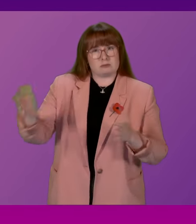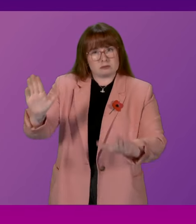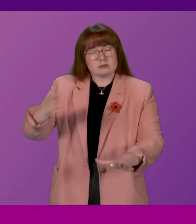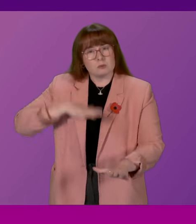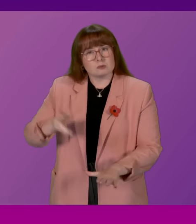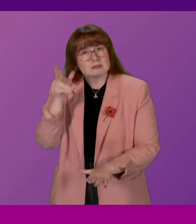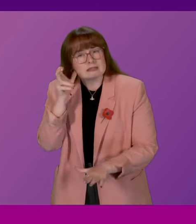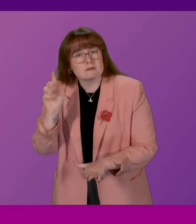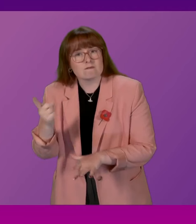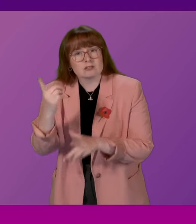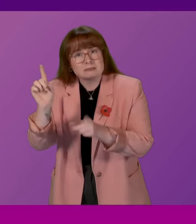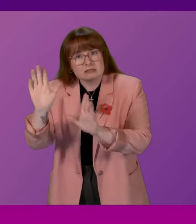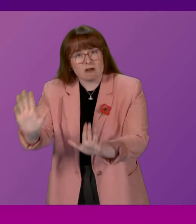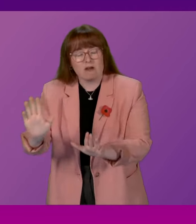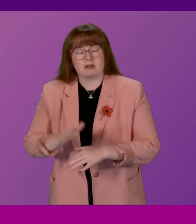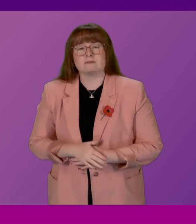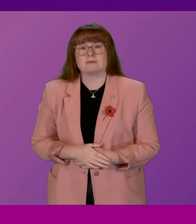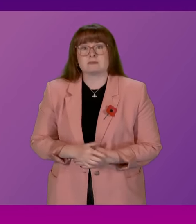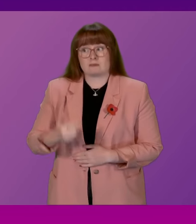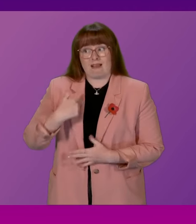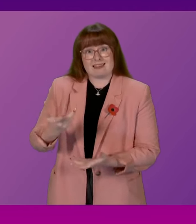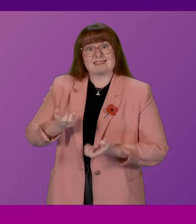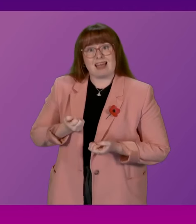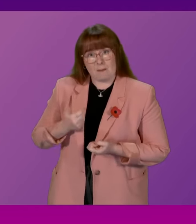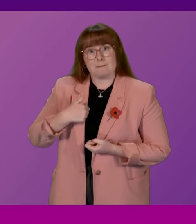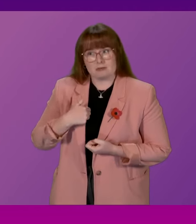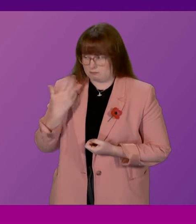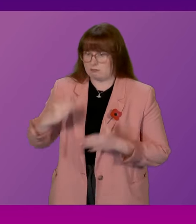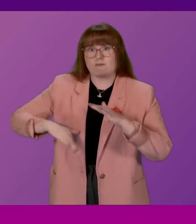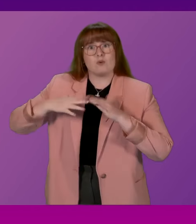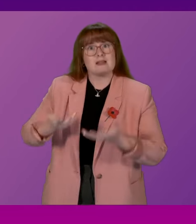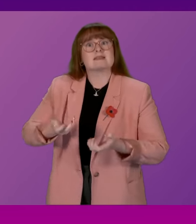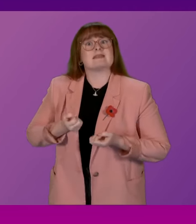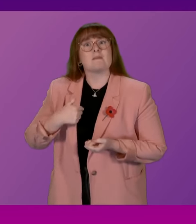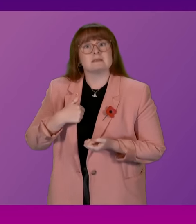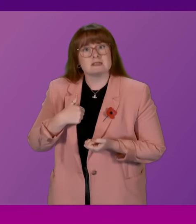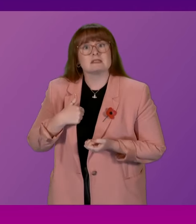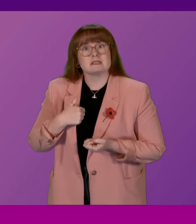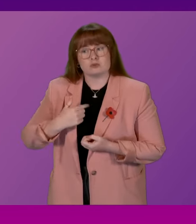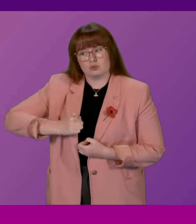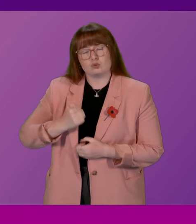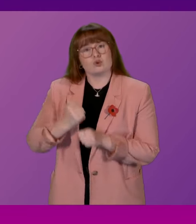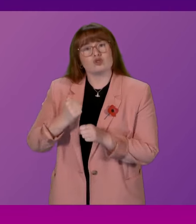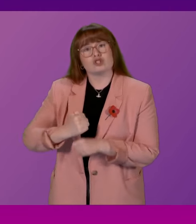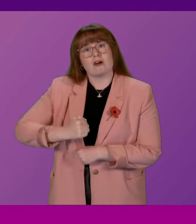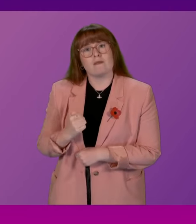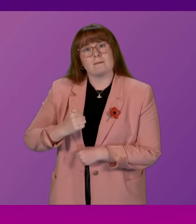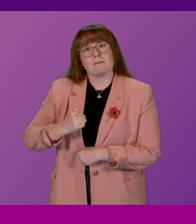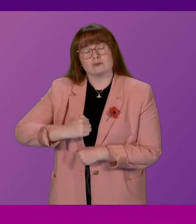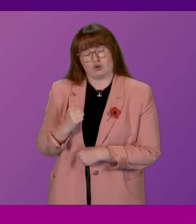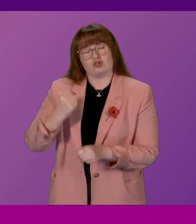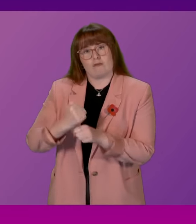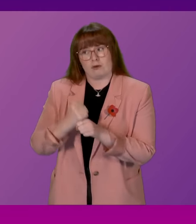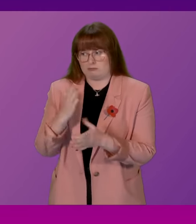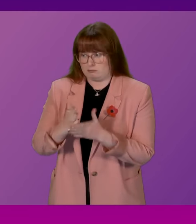I accept, I fully accept, that the Scottish Government clearly interpreted